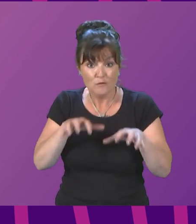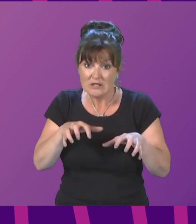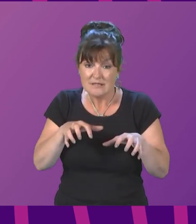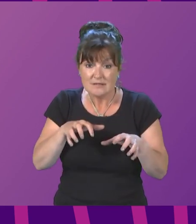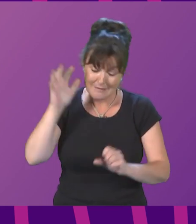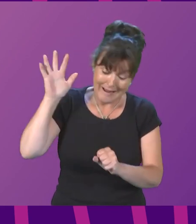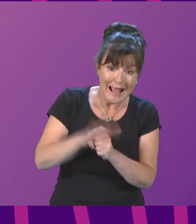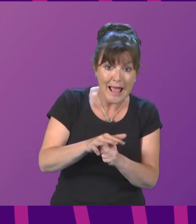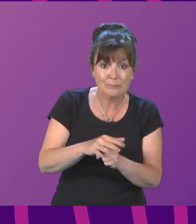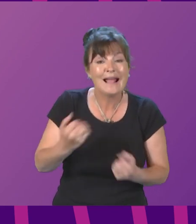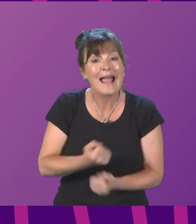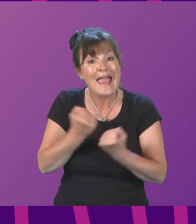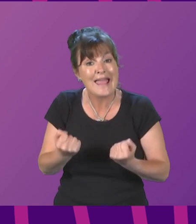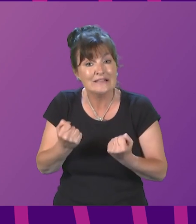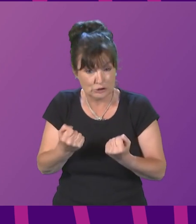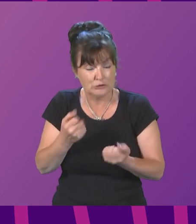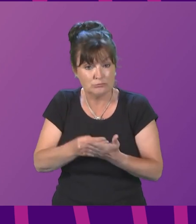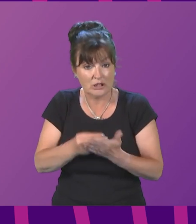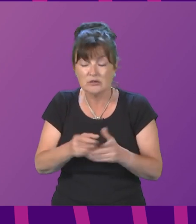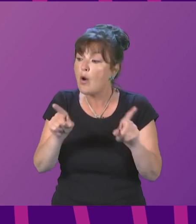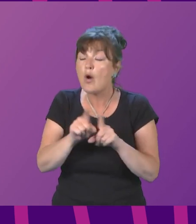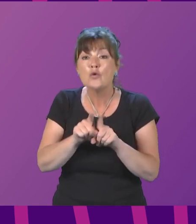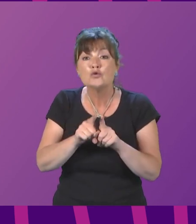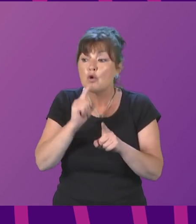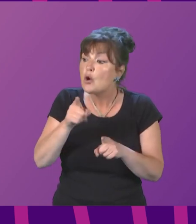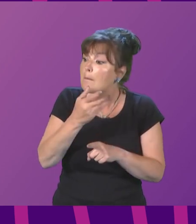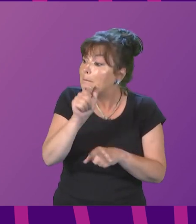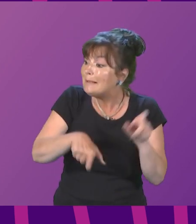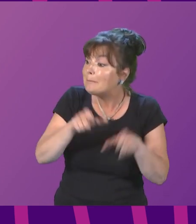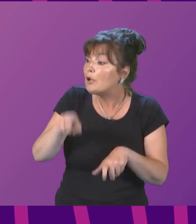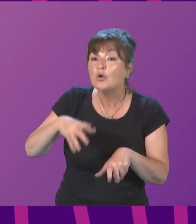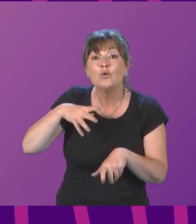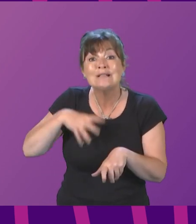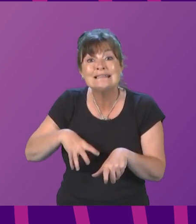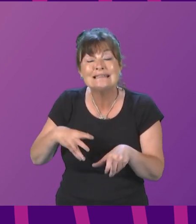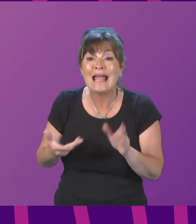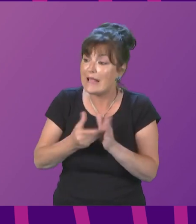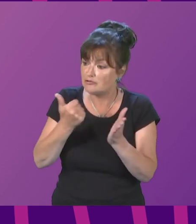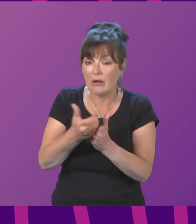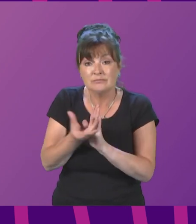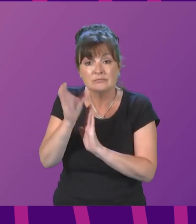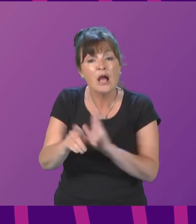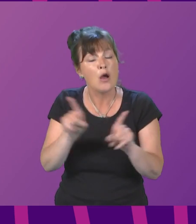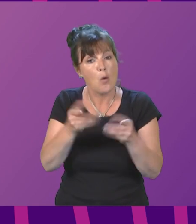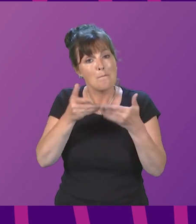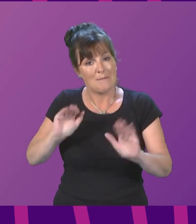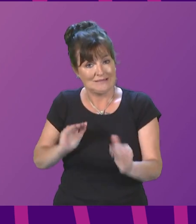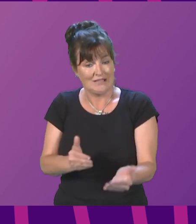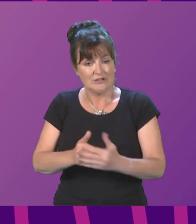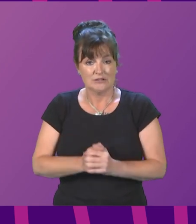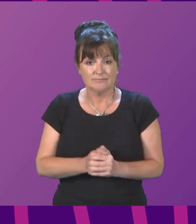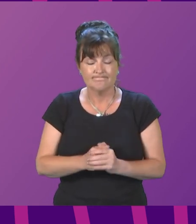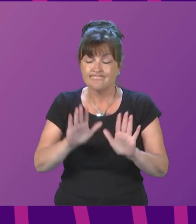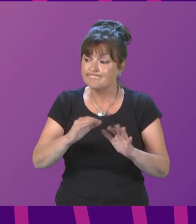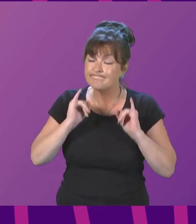struggling to pay bills, and increase funding for public services. Regrettably, the powers to act in the